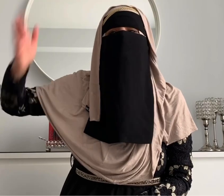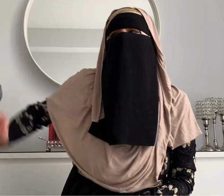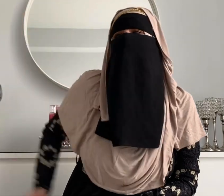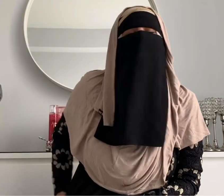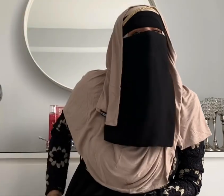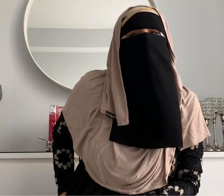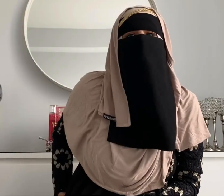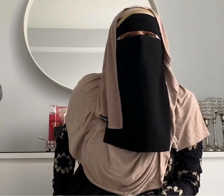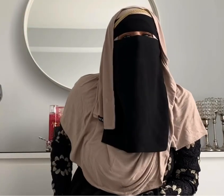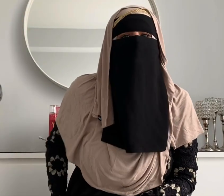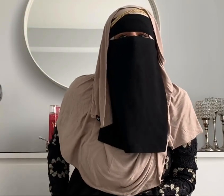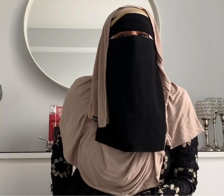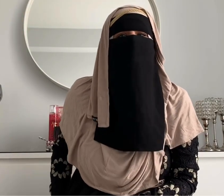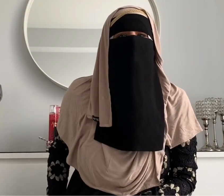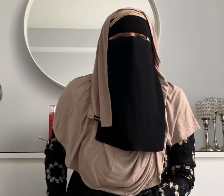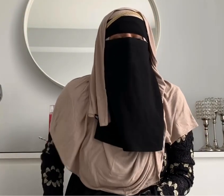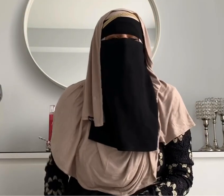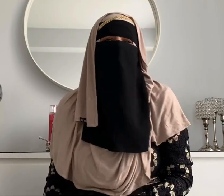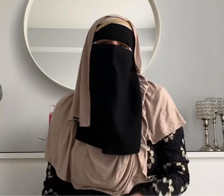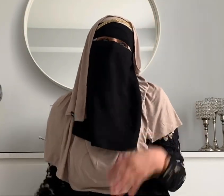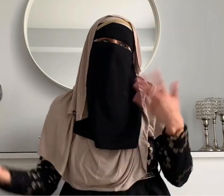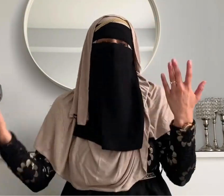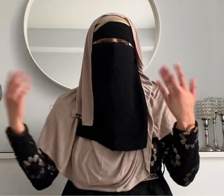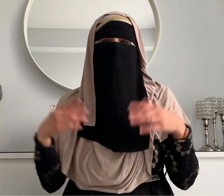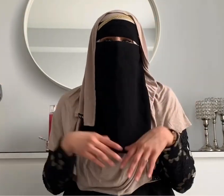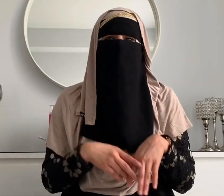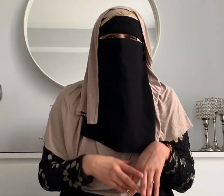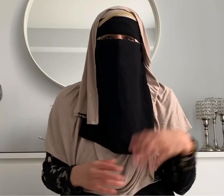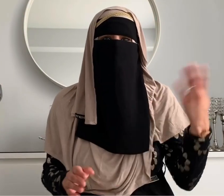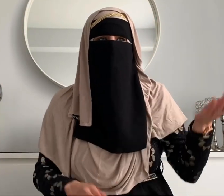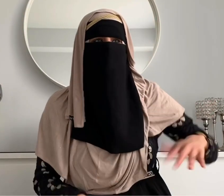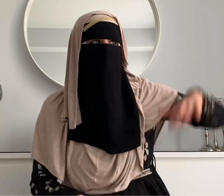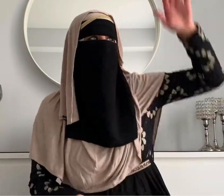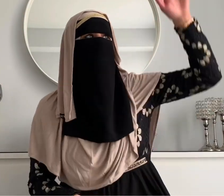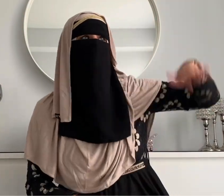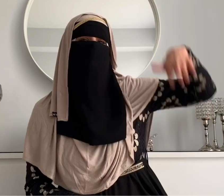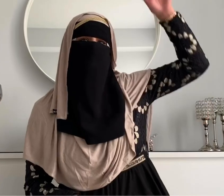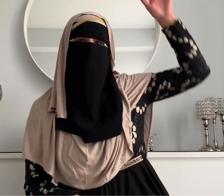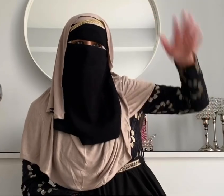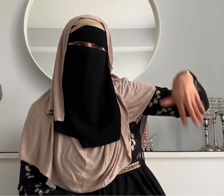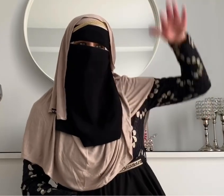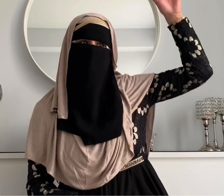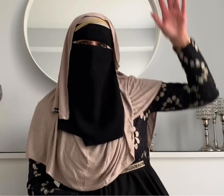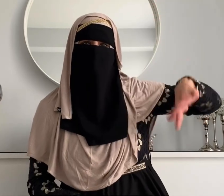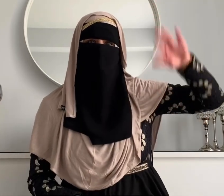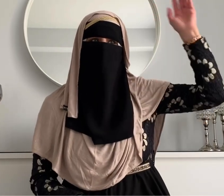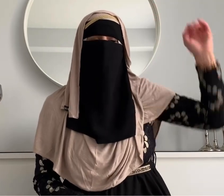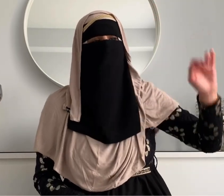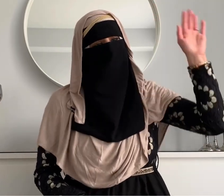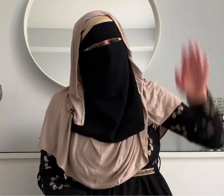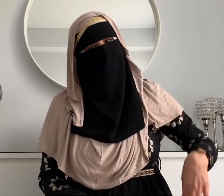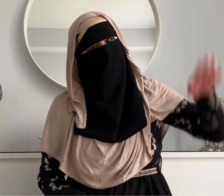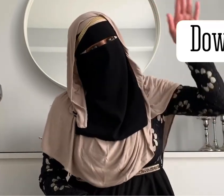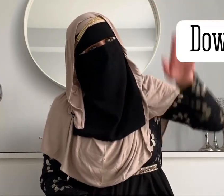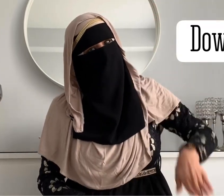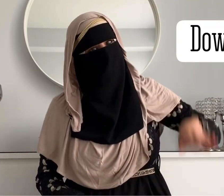you don't have to do the diaper sign anymore so eventually she picked up on it and this is her up sign and then this is her down sign